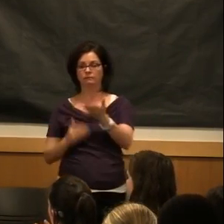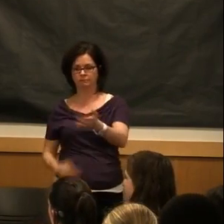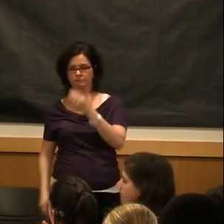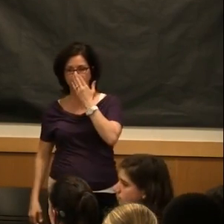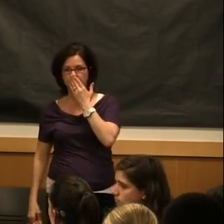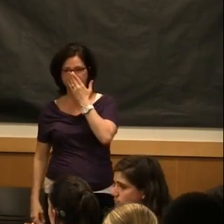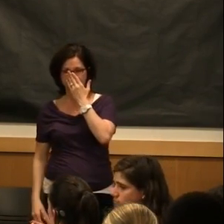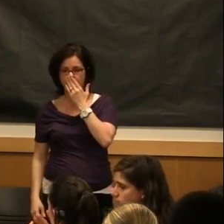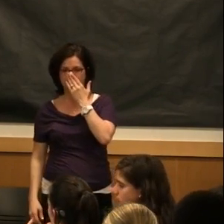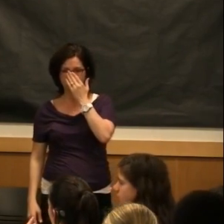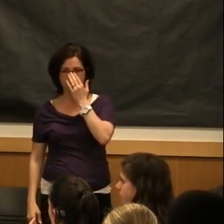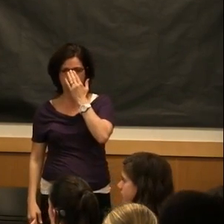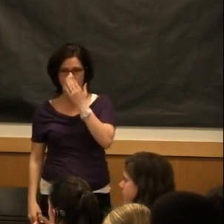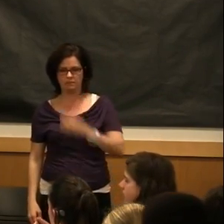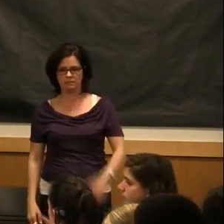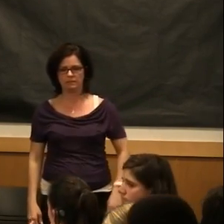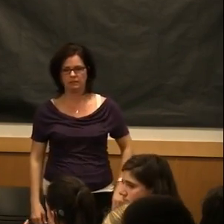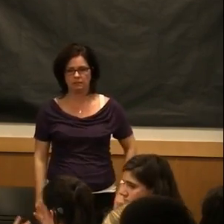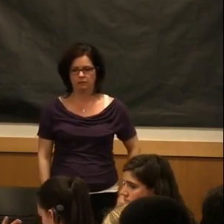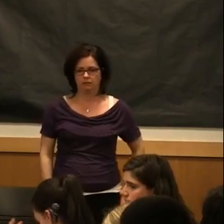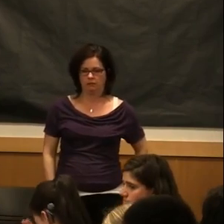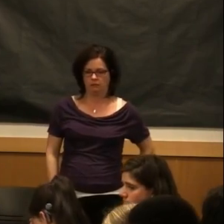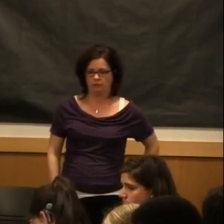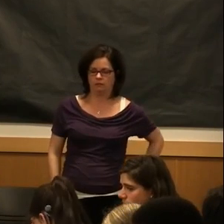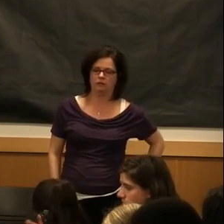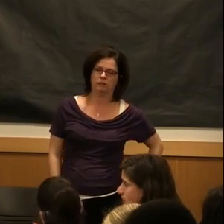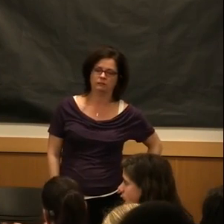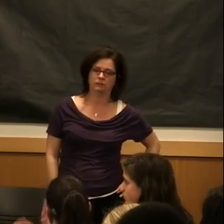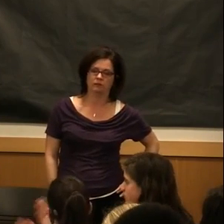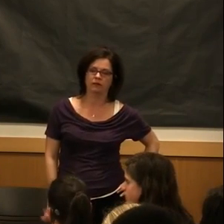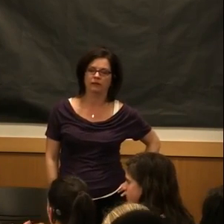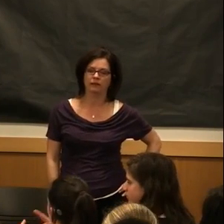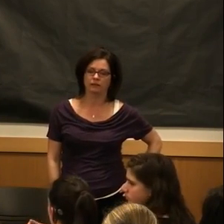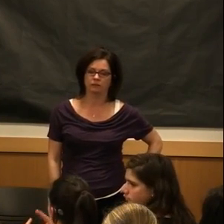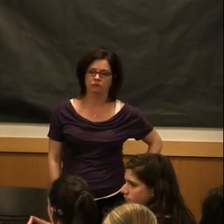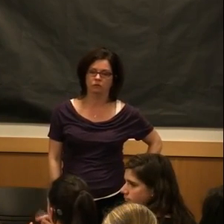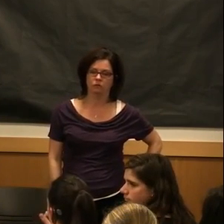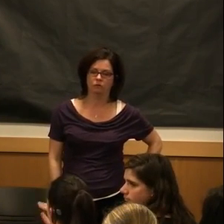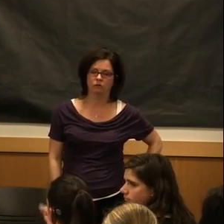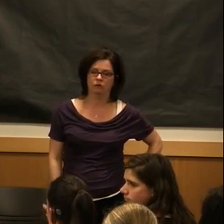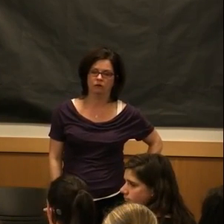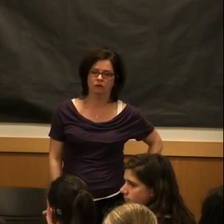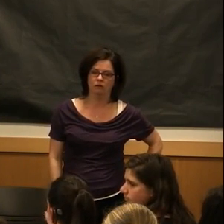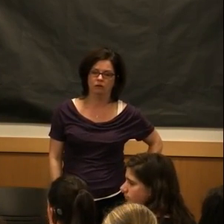one second. Actually, two questions. Okay. Oh, I lost my tongue. Okay. Yeah.